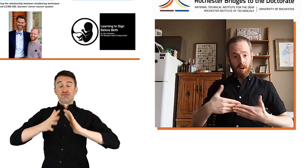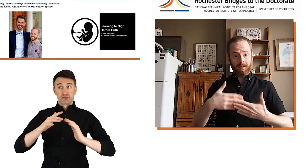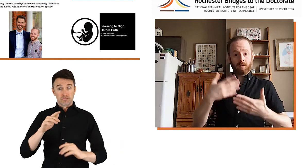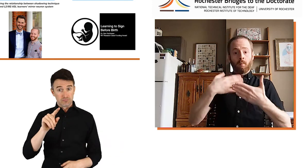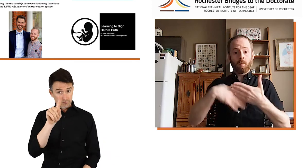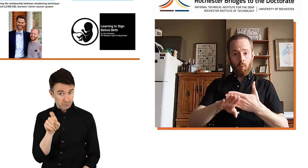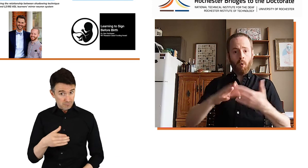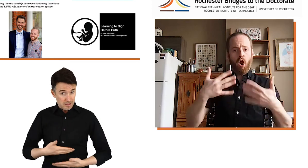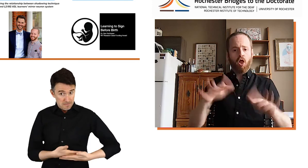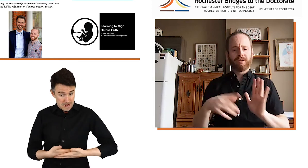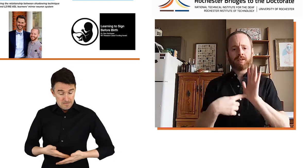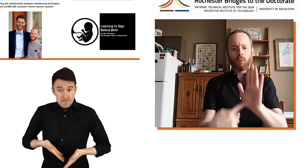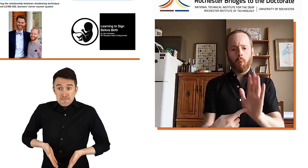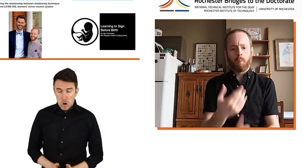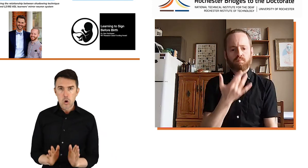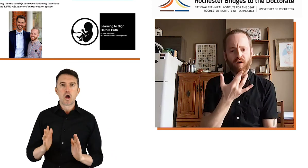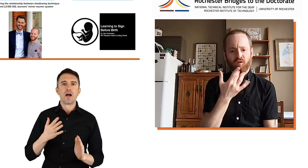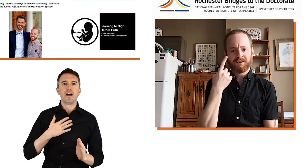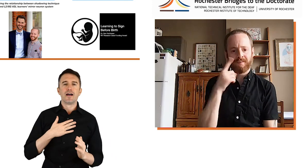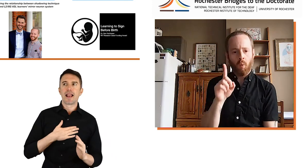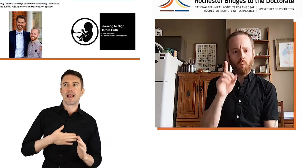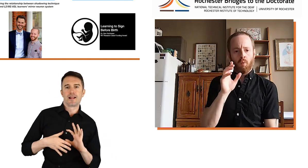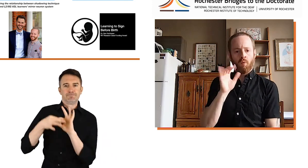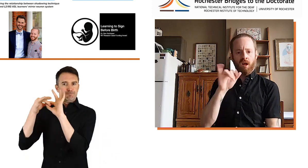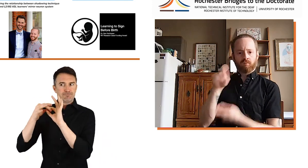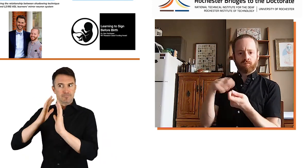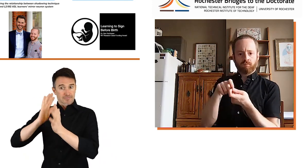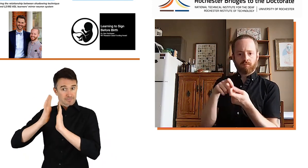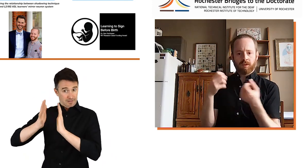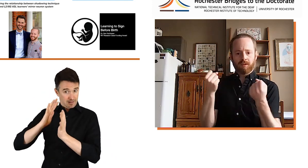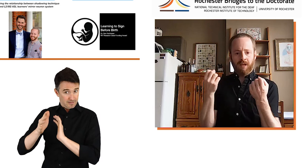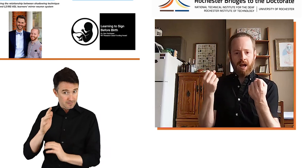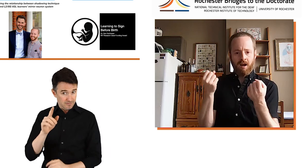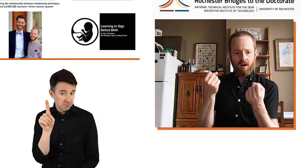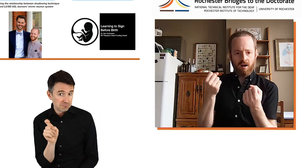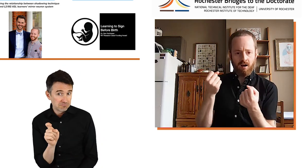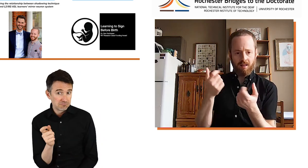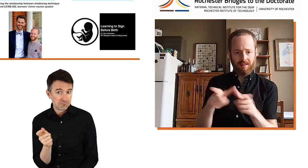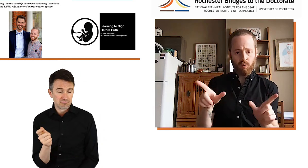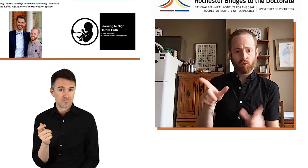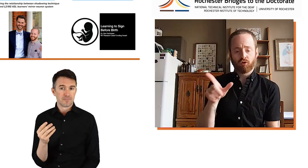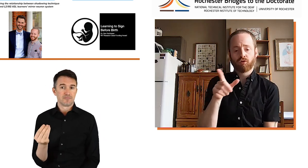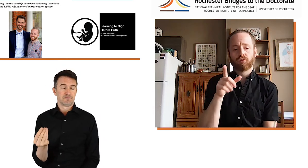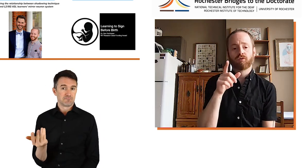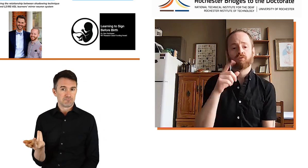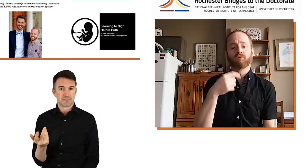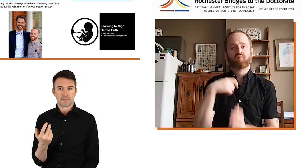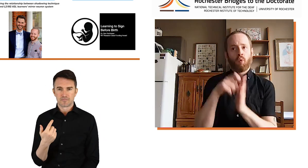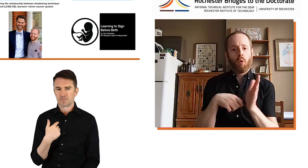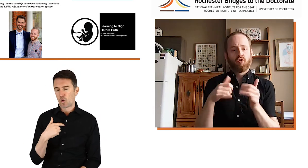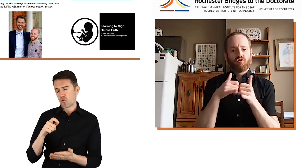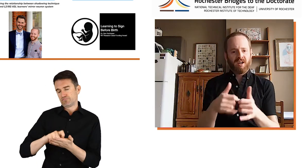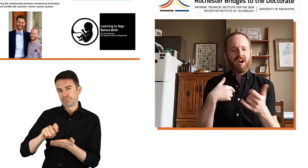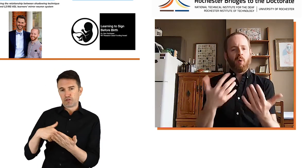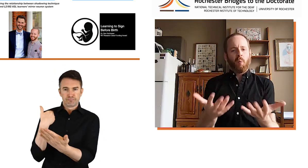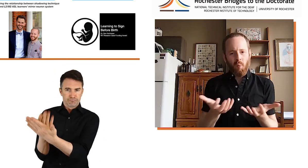So now we're curious about mothers who use sign language, if once the infant is born, if they are